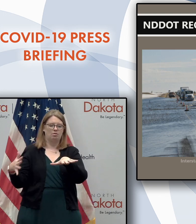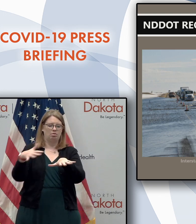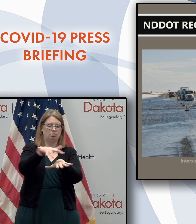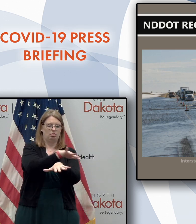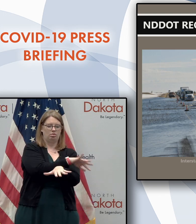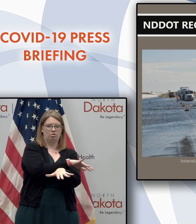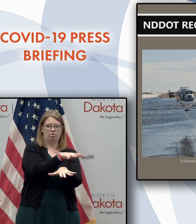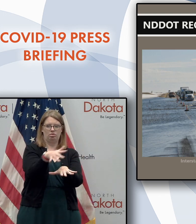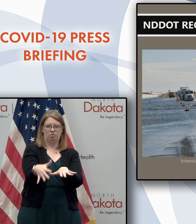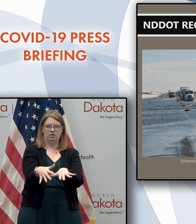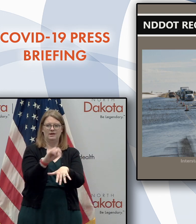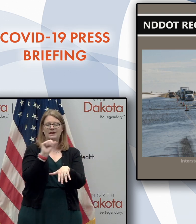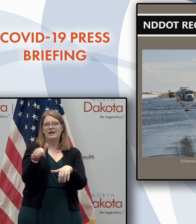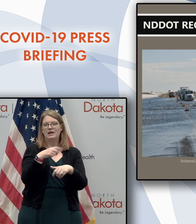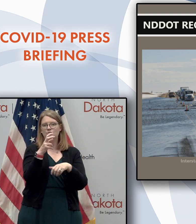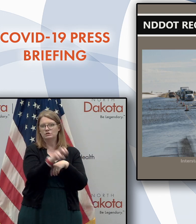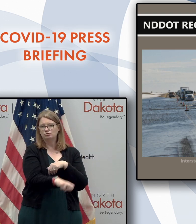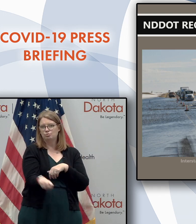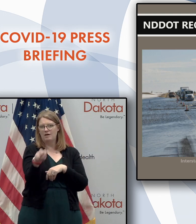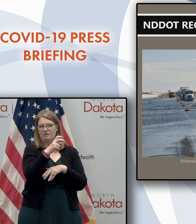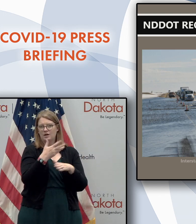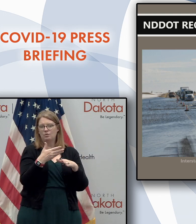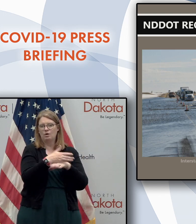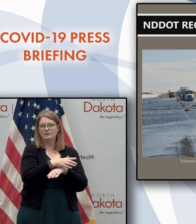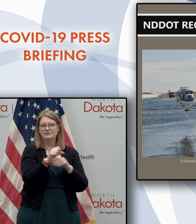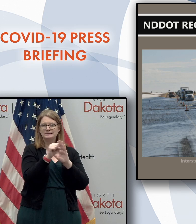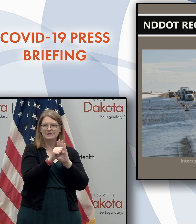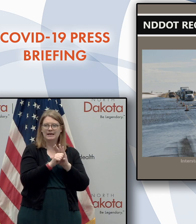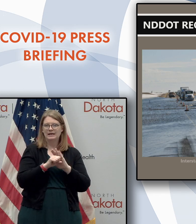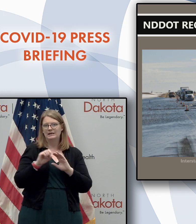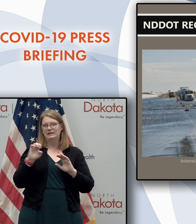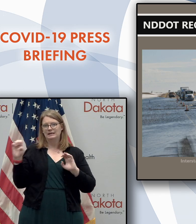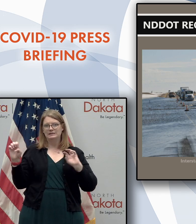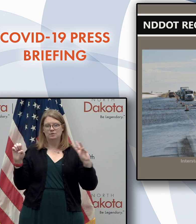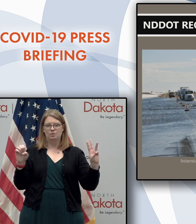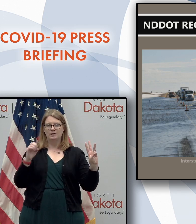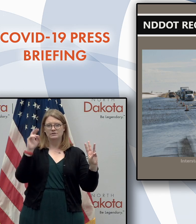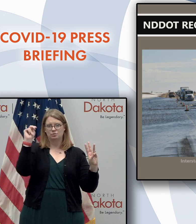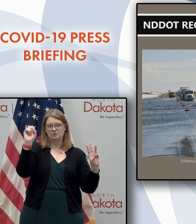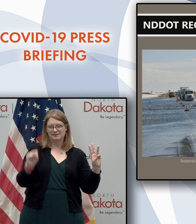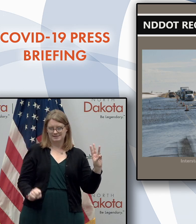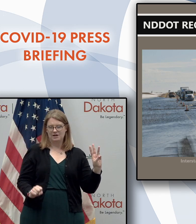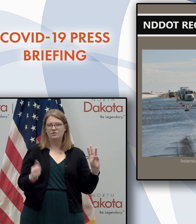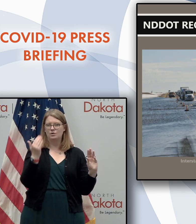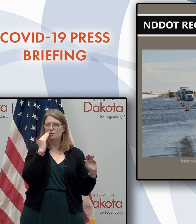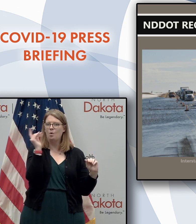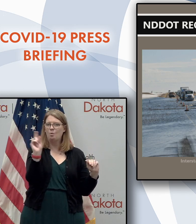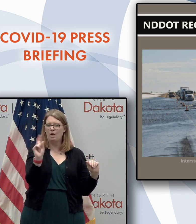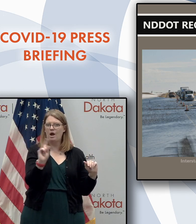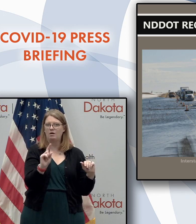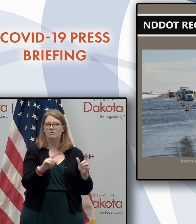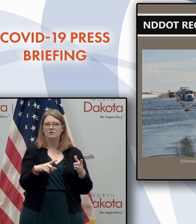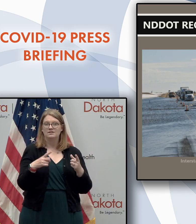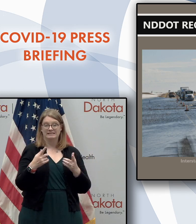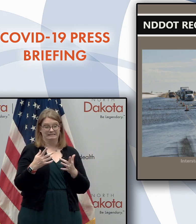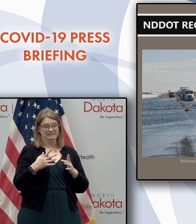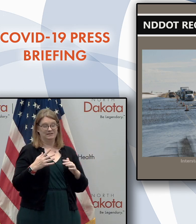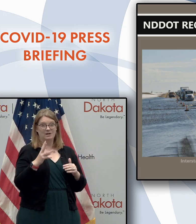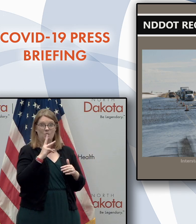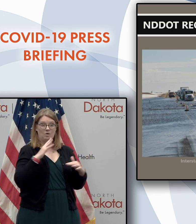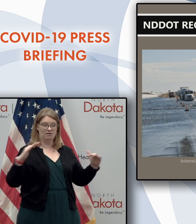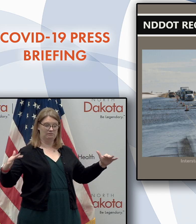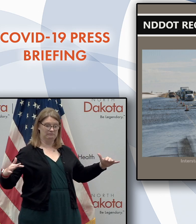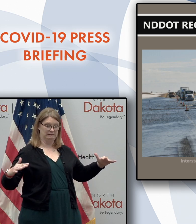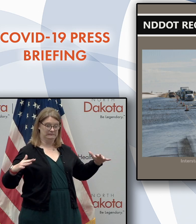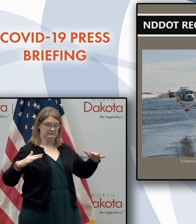that's traveling, uh, across the state, uh, east to west or north to south knows where some of these are and knows that, that again, uh, this year